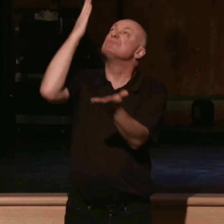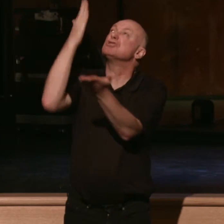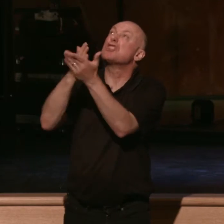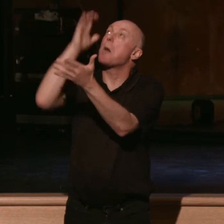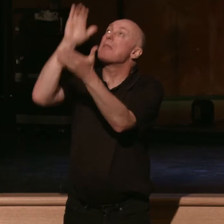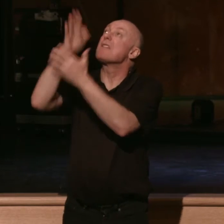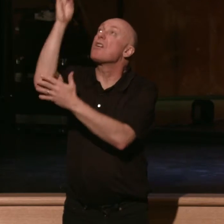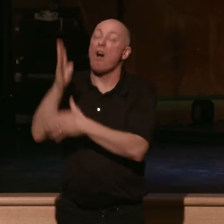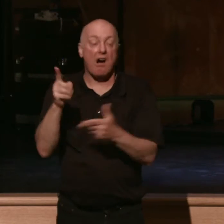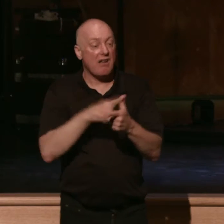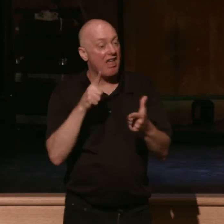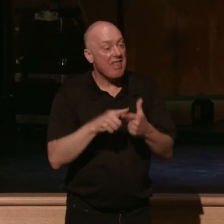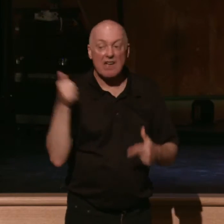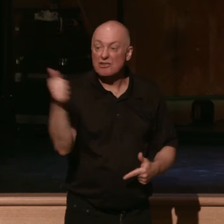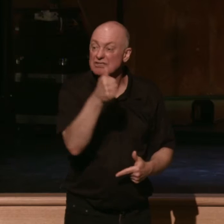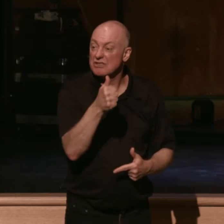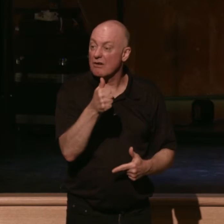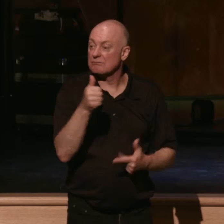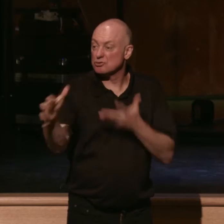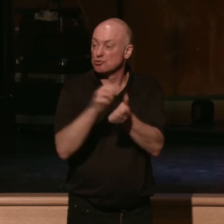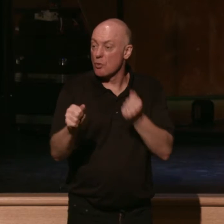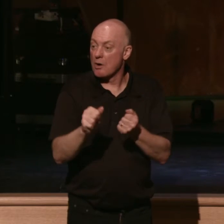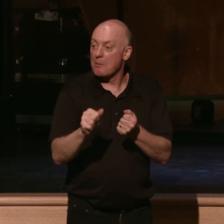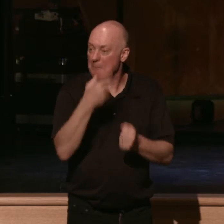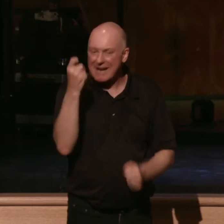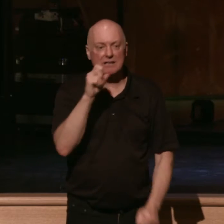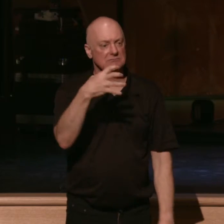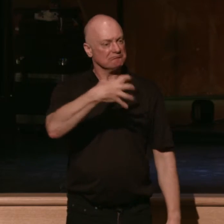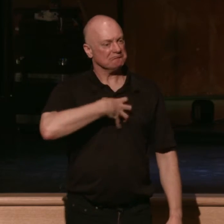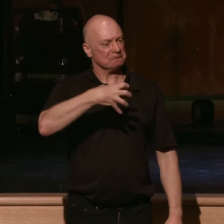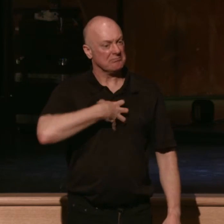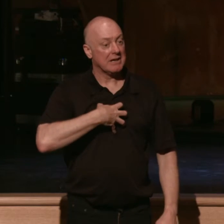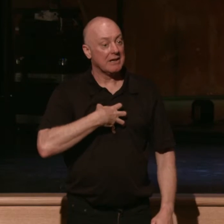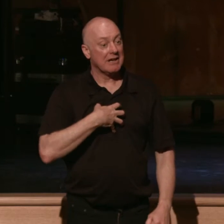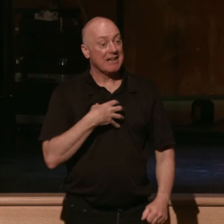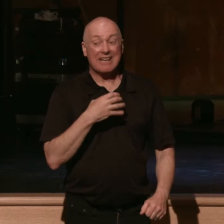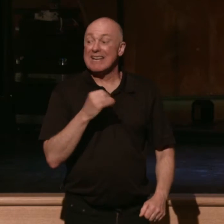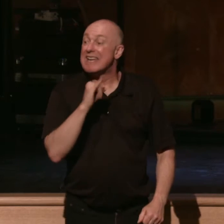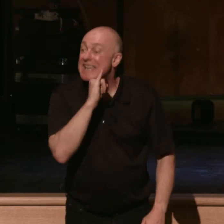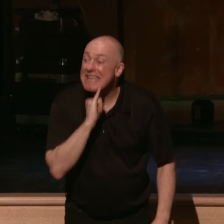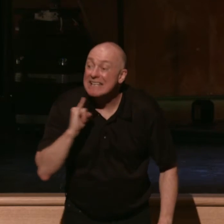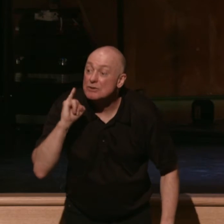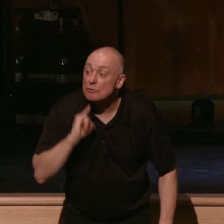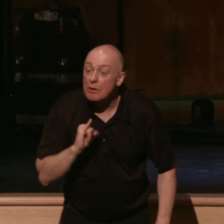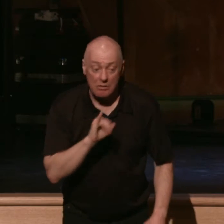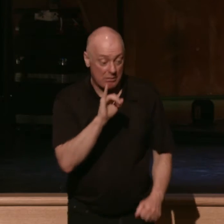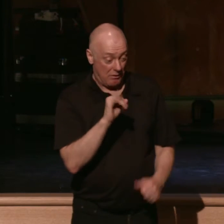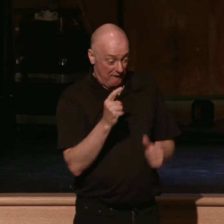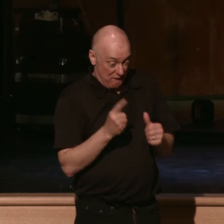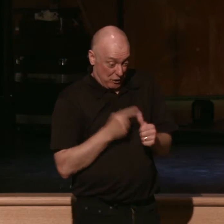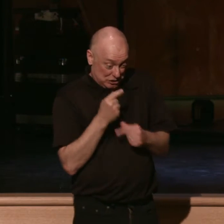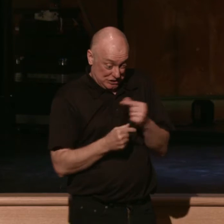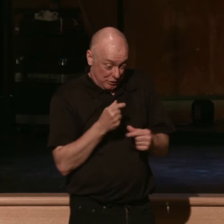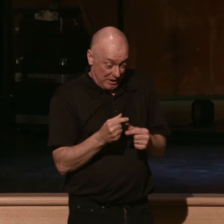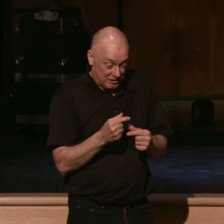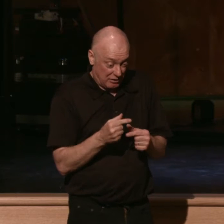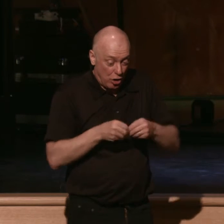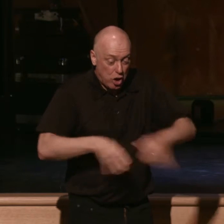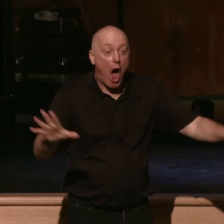yourself with a murmuring heart. The generation of Israelites would forfeit their share of the promised land and it would go to their children.